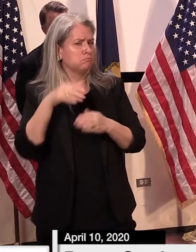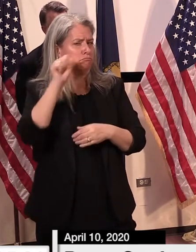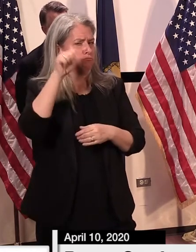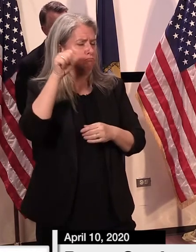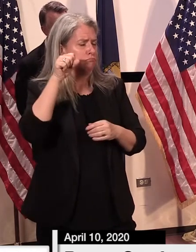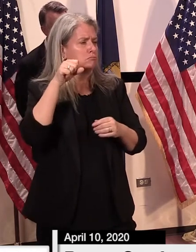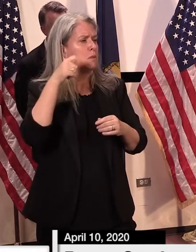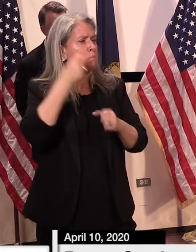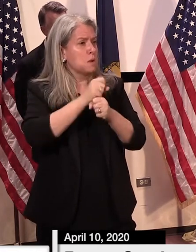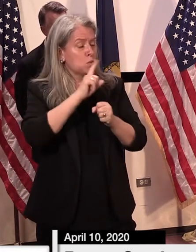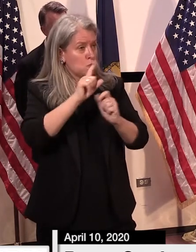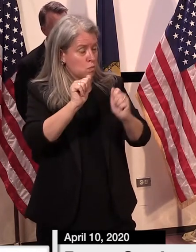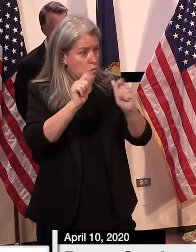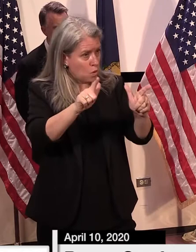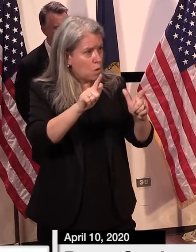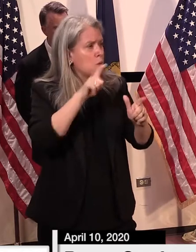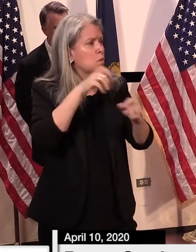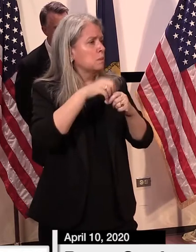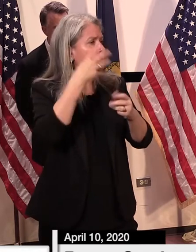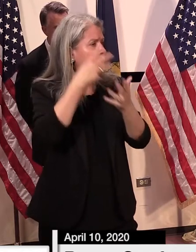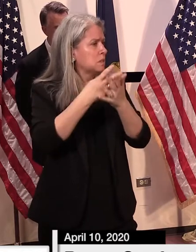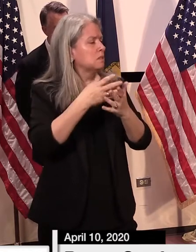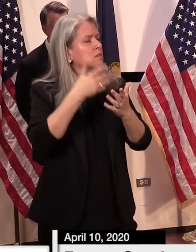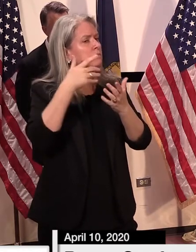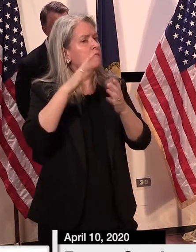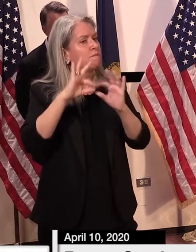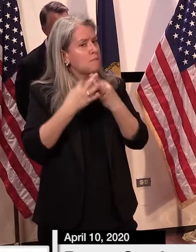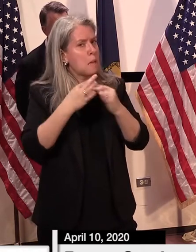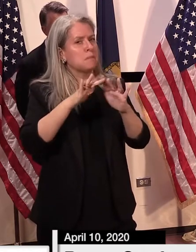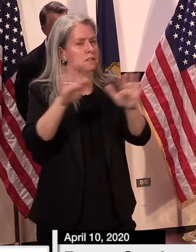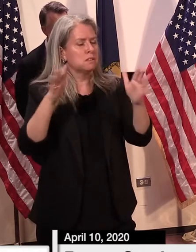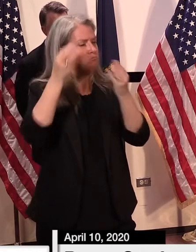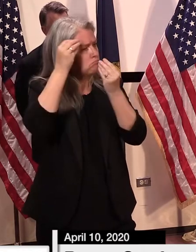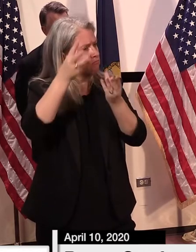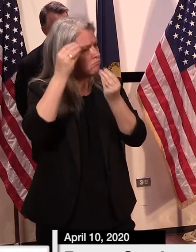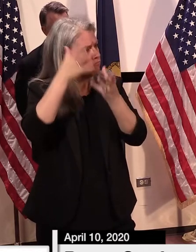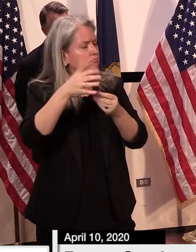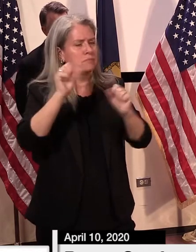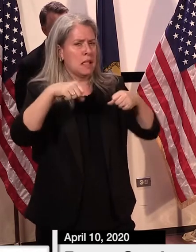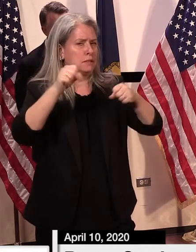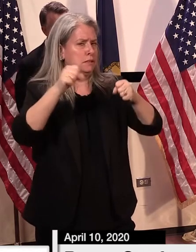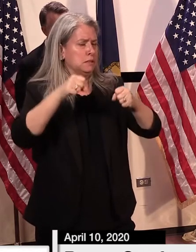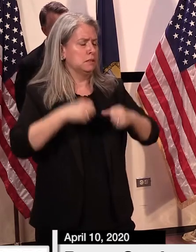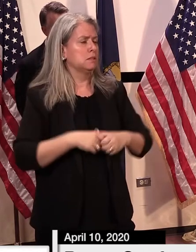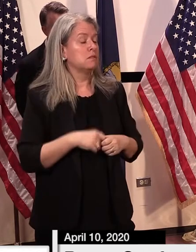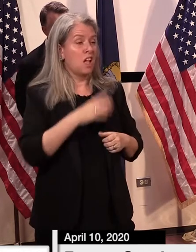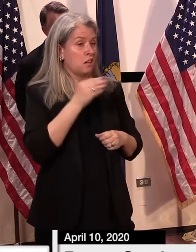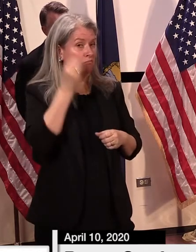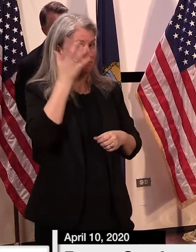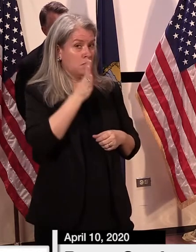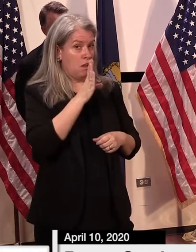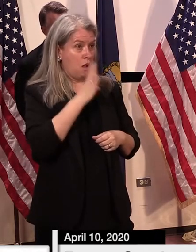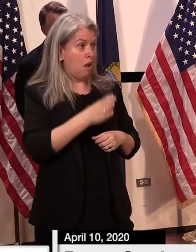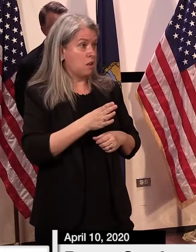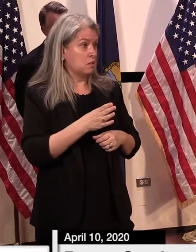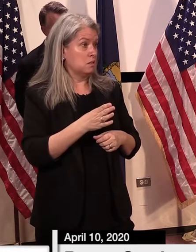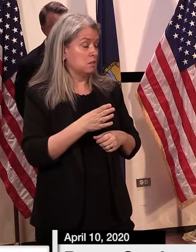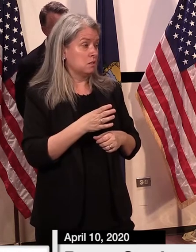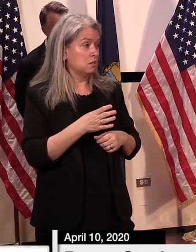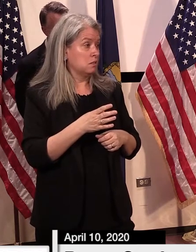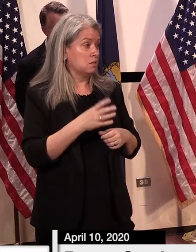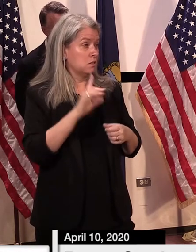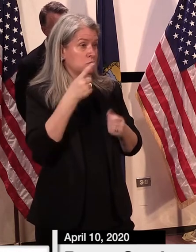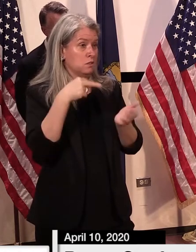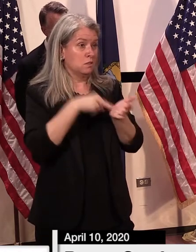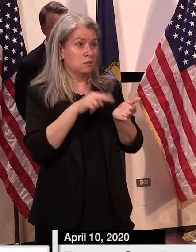that everybody is informed about what is happening. Plus, to be honest, you have, all